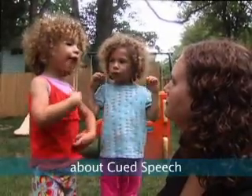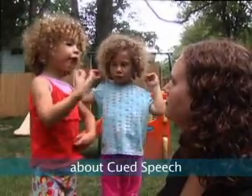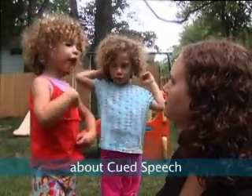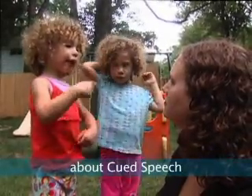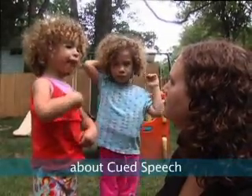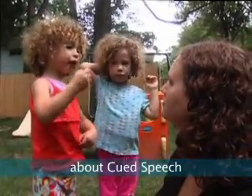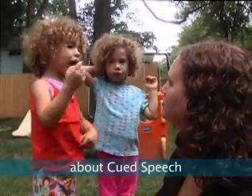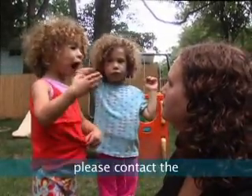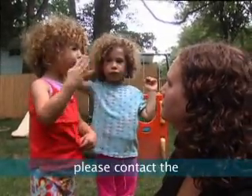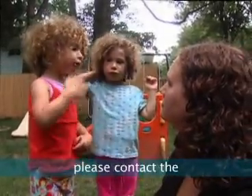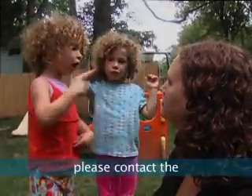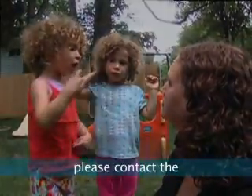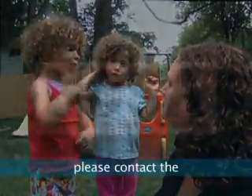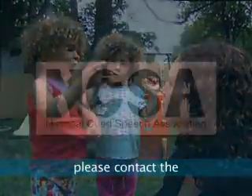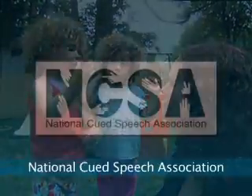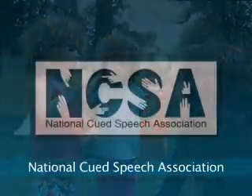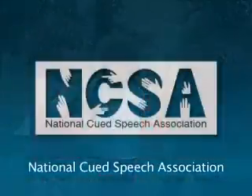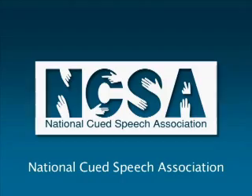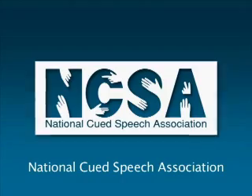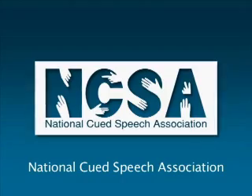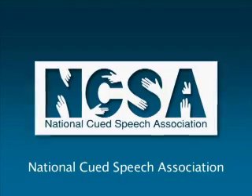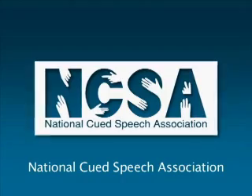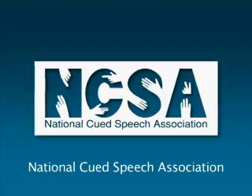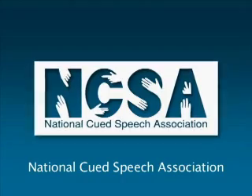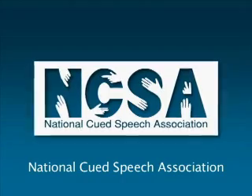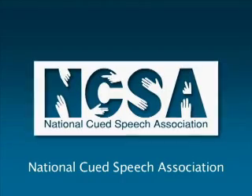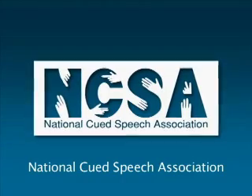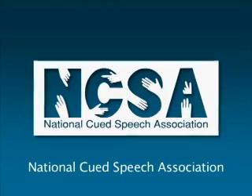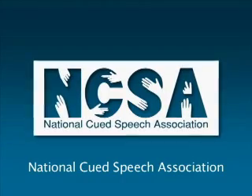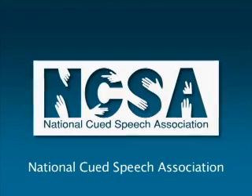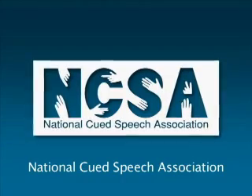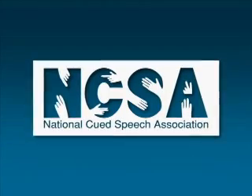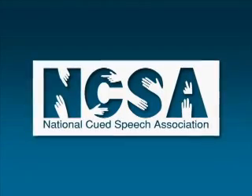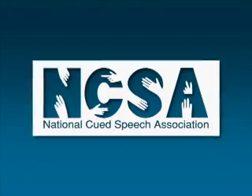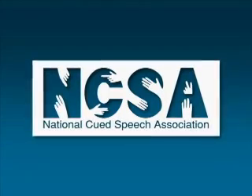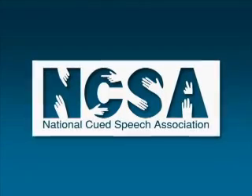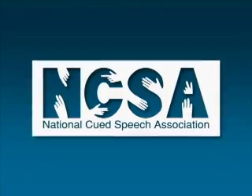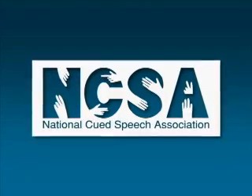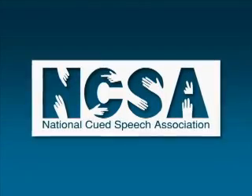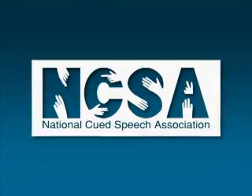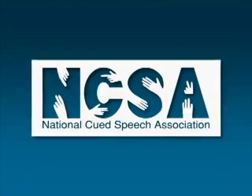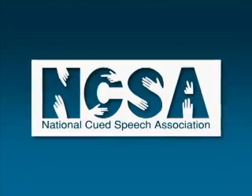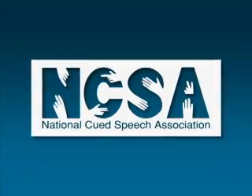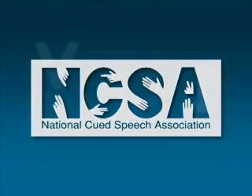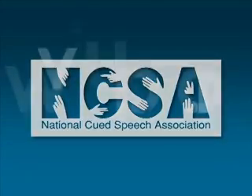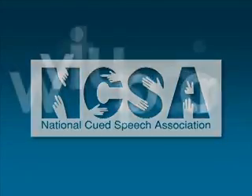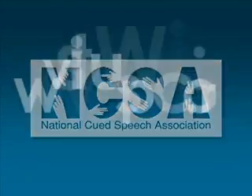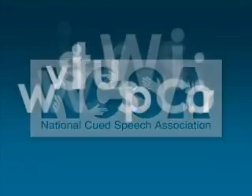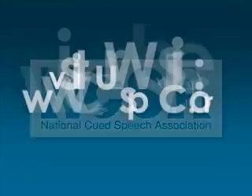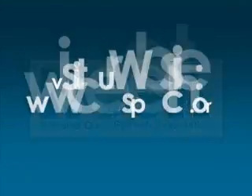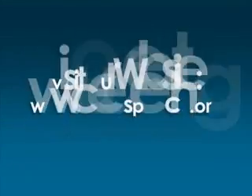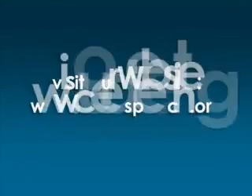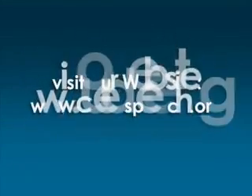cued speech, please contact the National Cued Speech Association by visiting our website at www